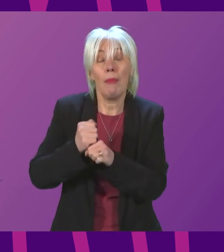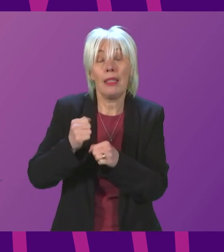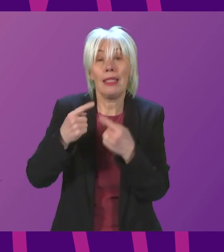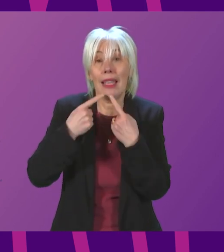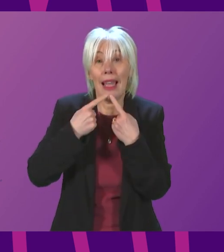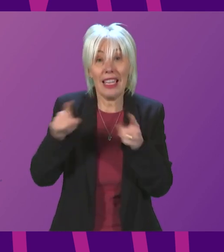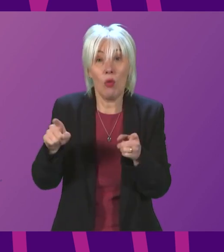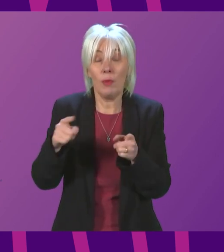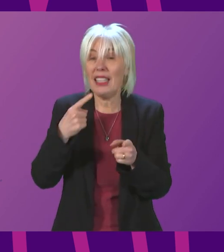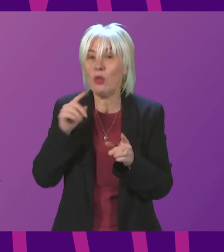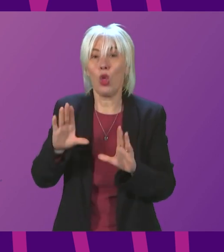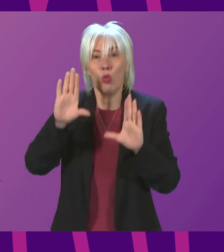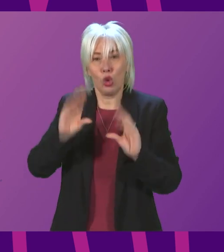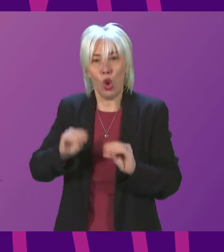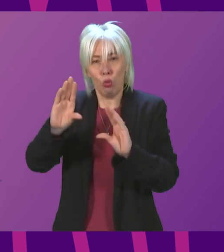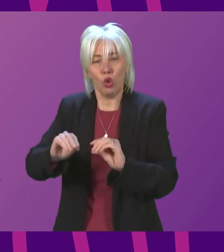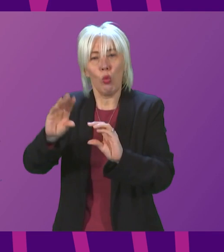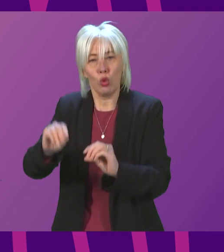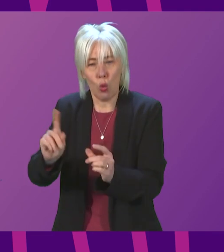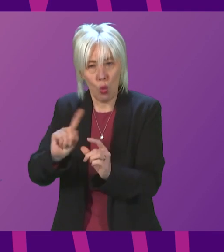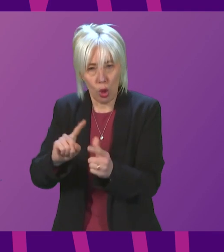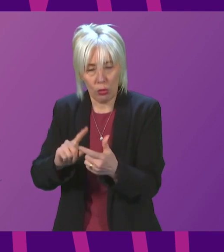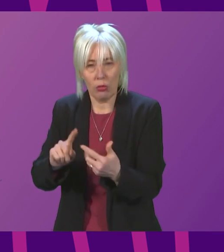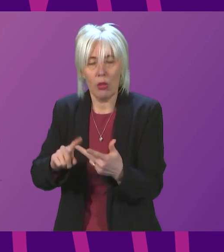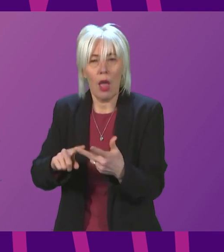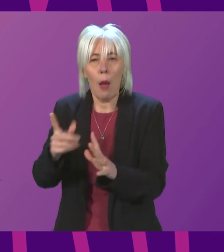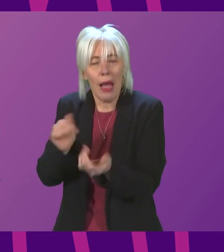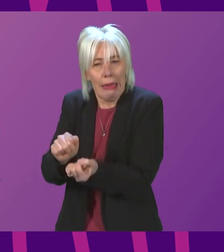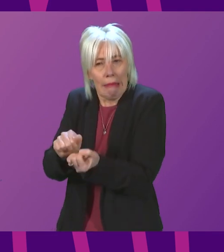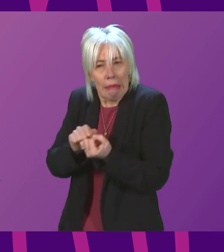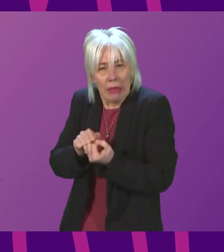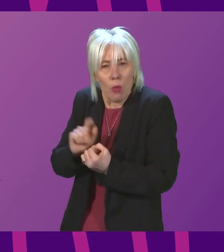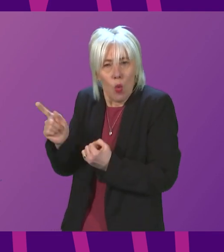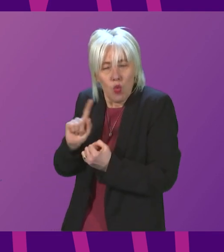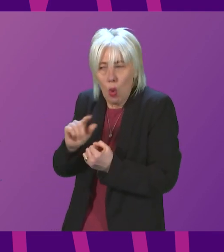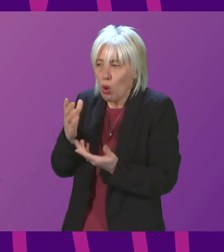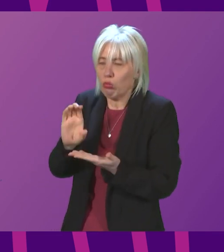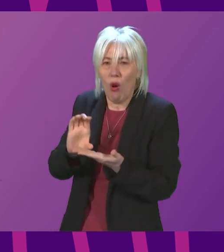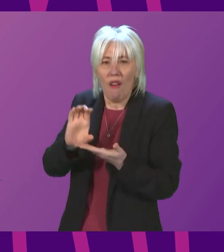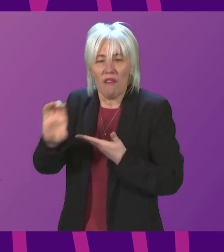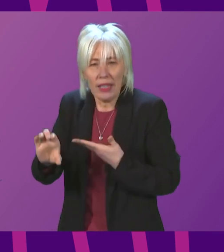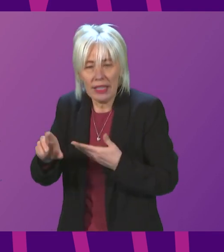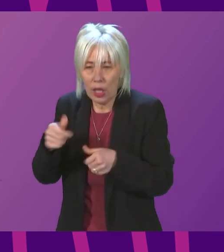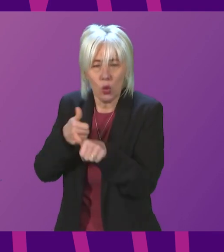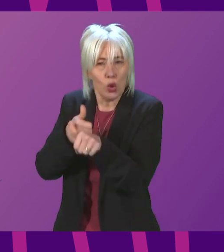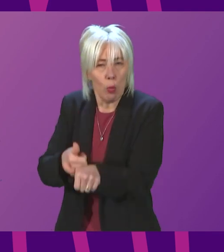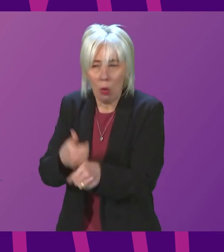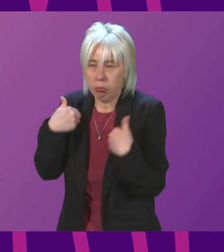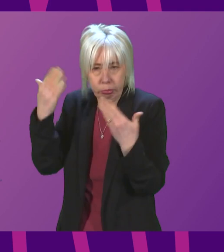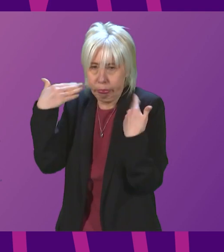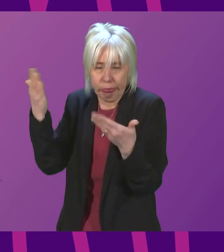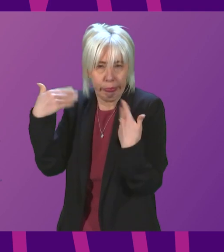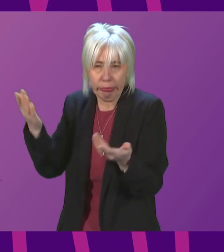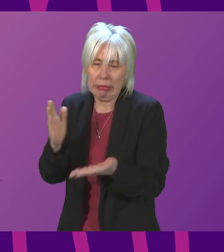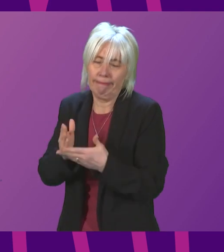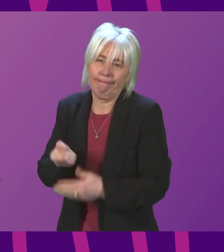are stopping doing, but no clarity on what they intend to retain or the funding that will be in place to support that. I think